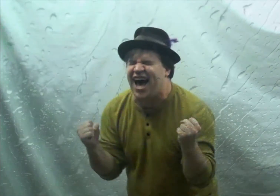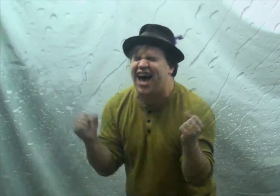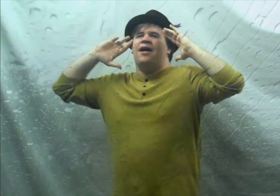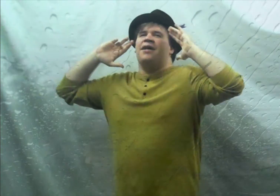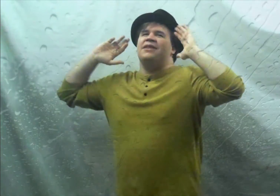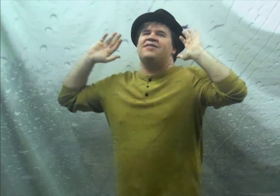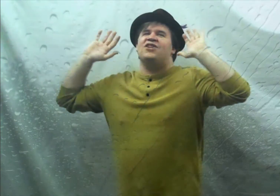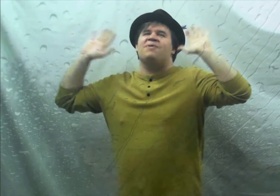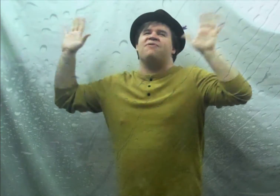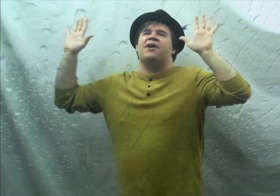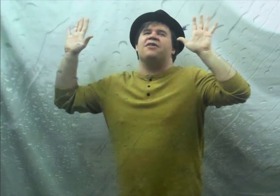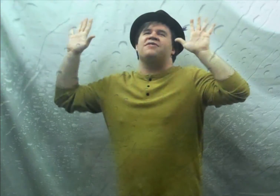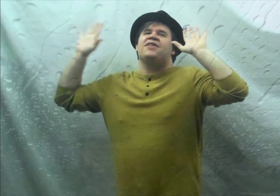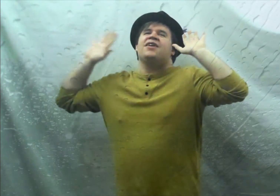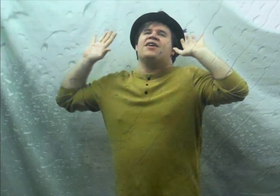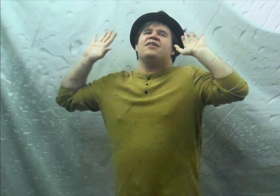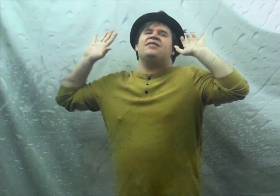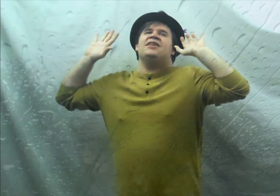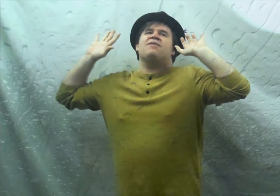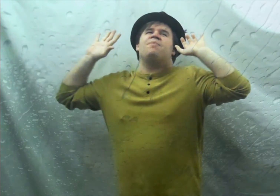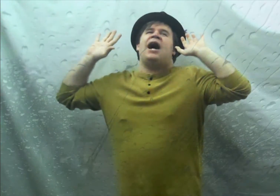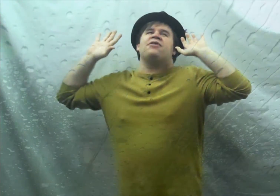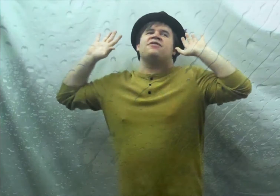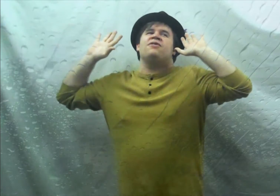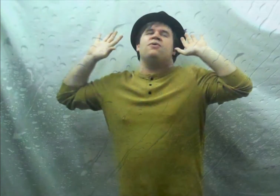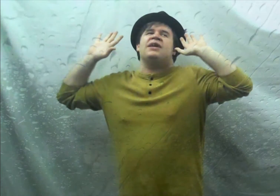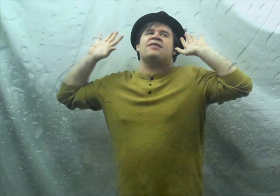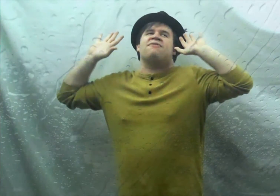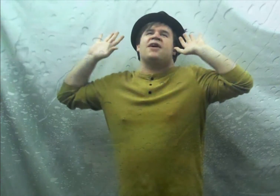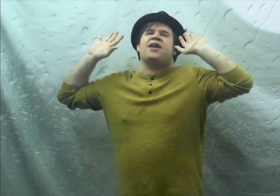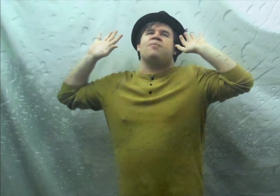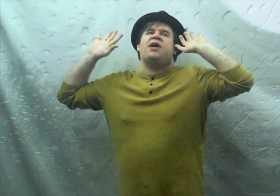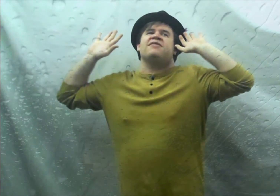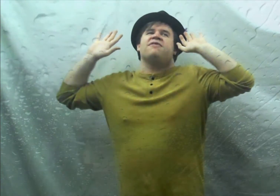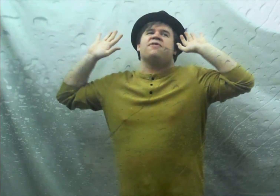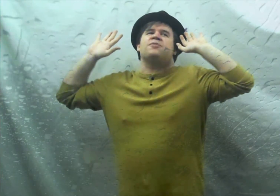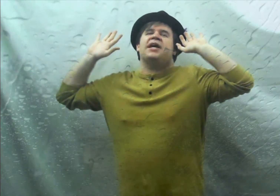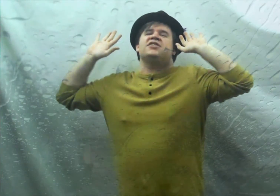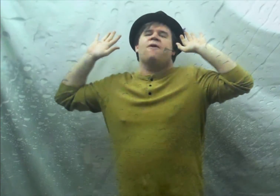these stupid things it didn't even bother to get the umbrellas in the first place so